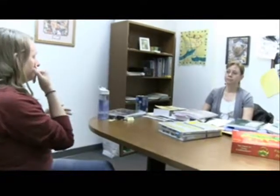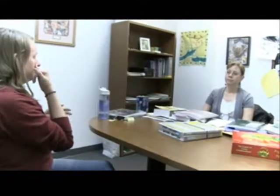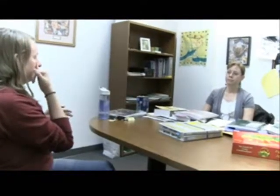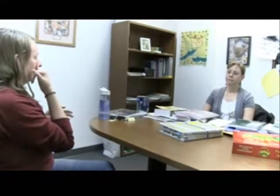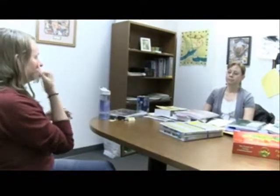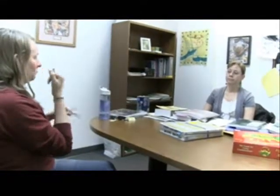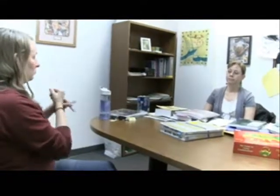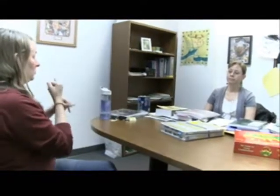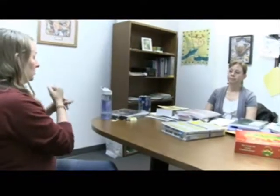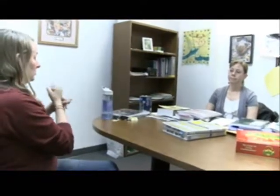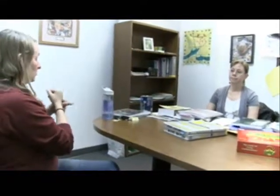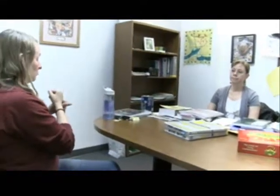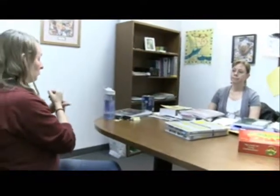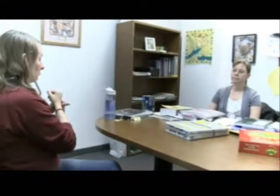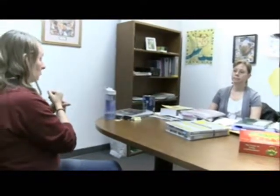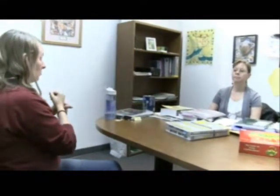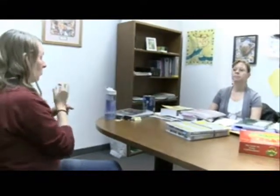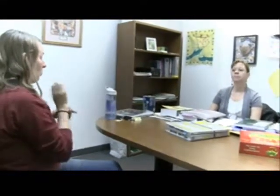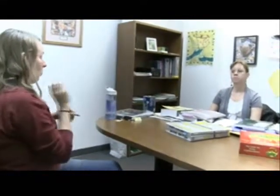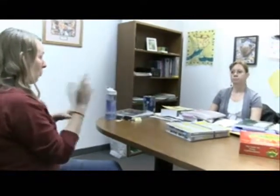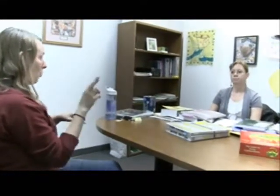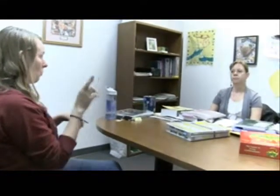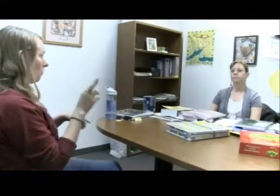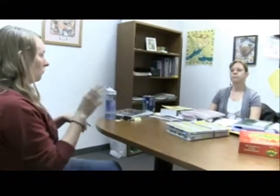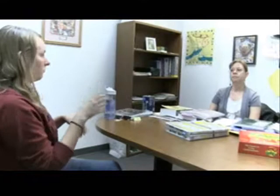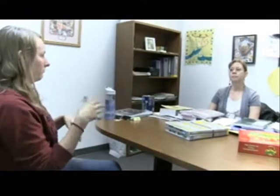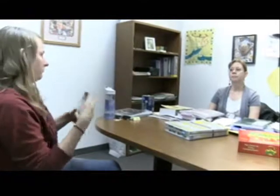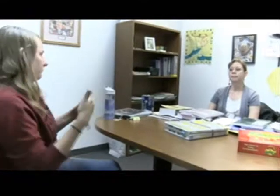Do you think it would be more helpful if Boise State had a specialized school?